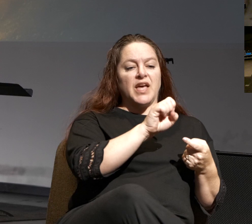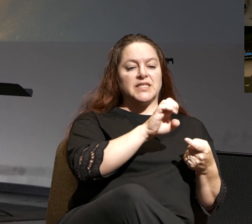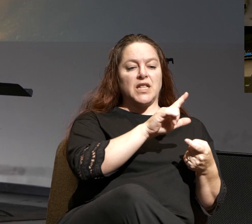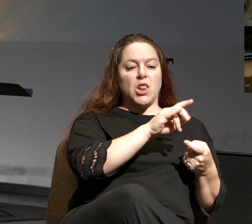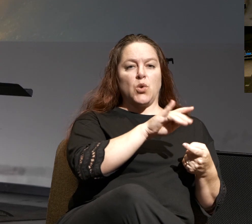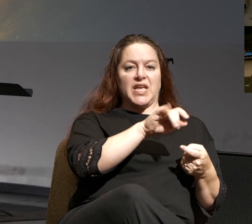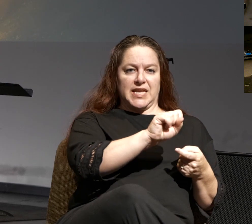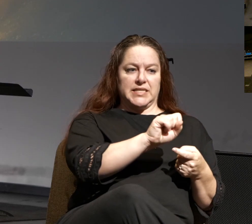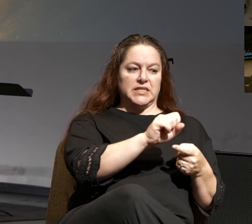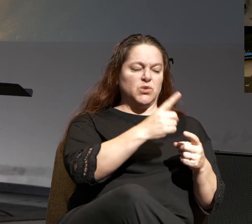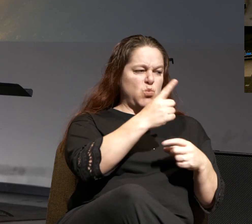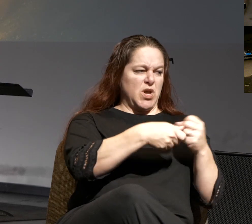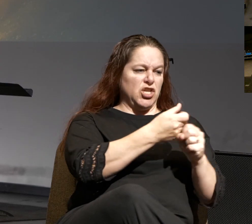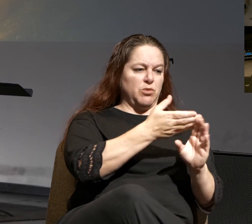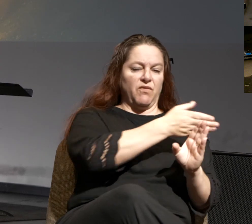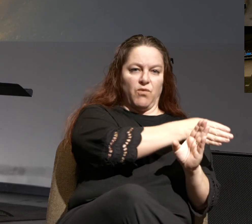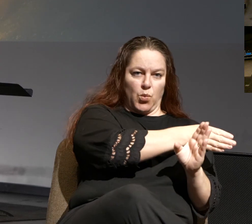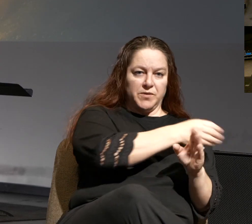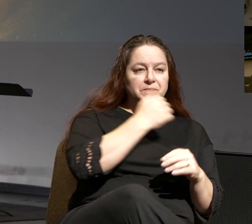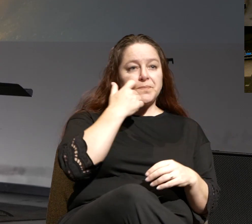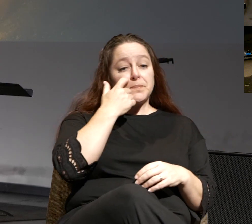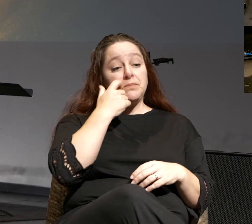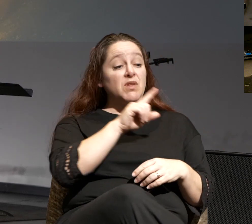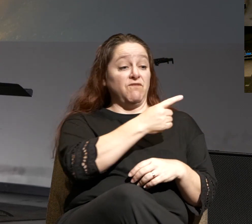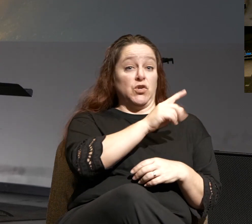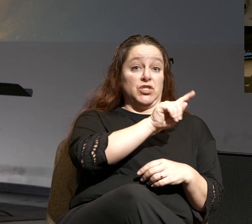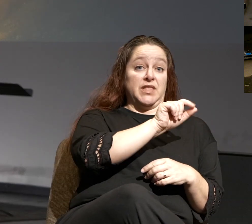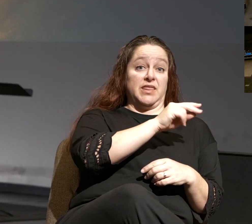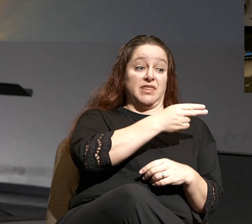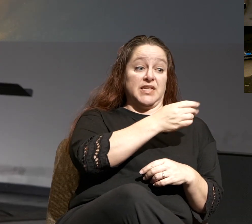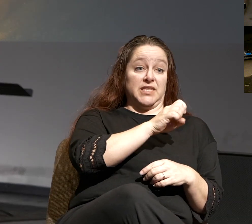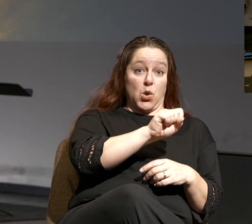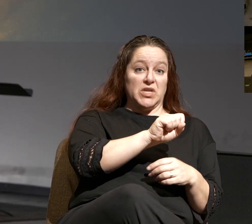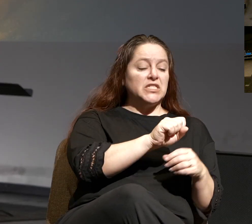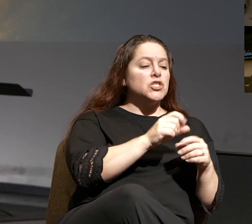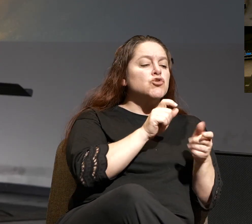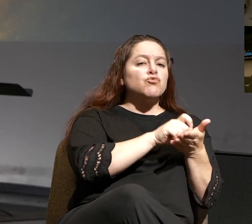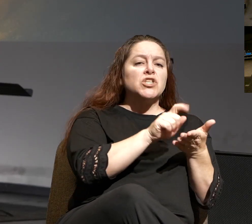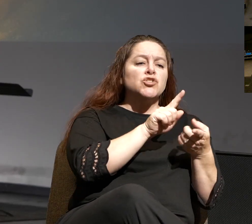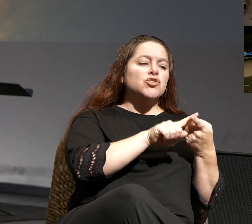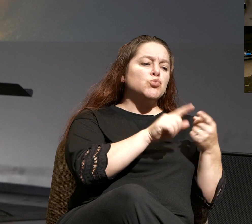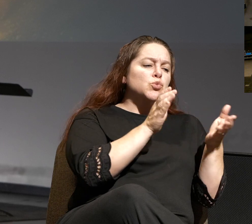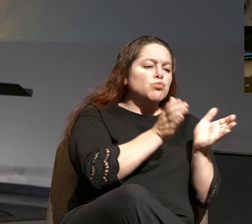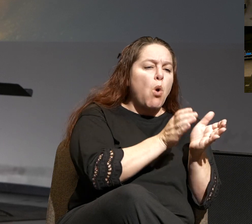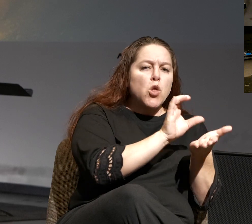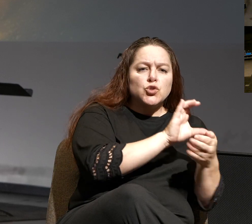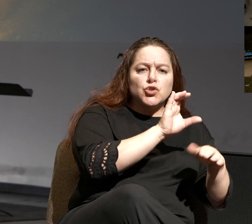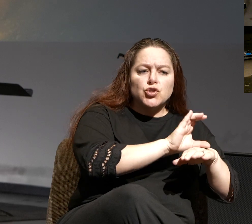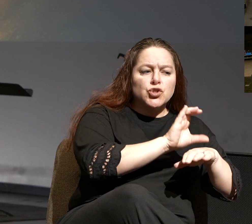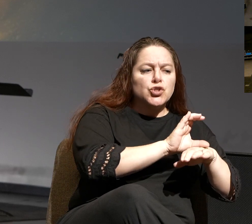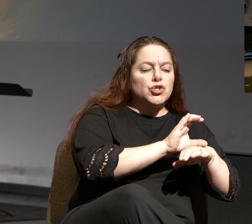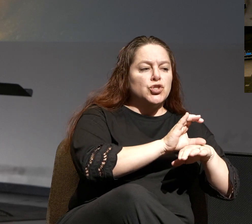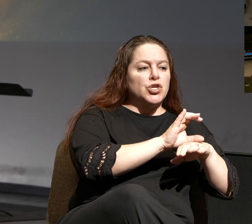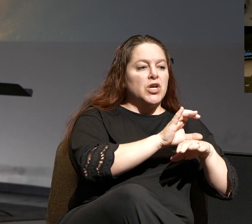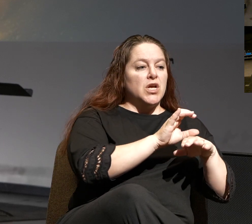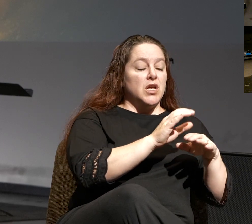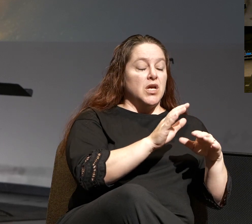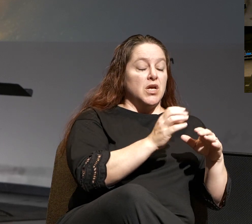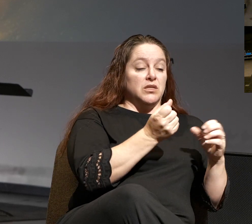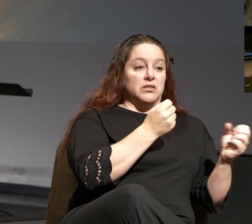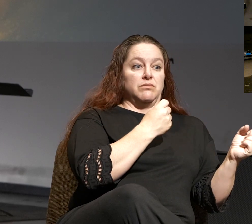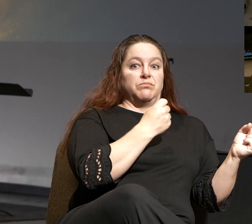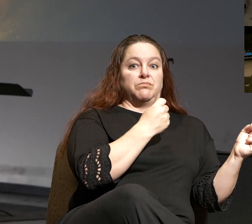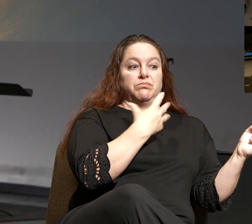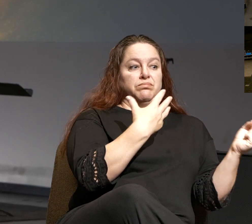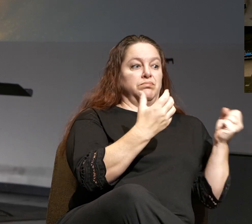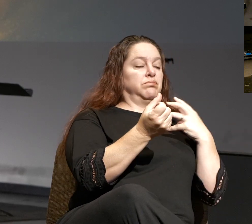than a year prior. 1st Thessalonians was written to a small church facing obscene amounts